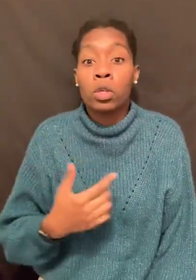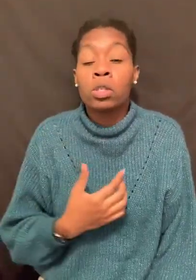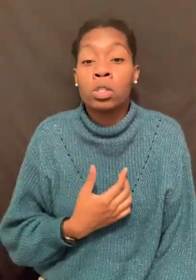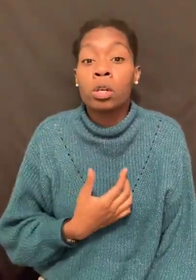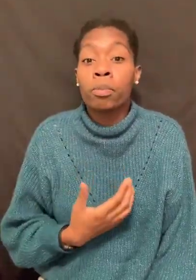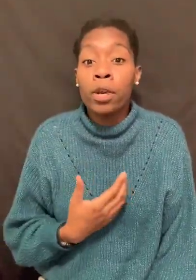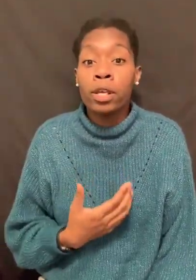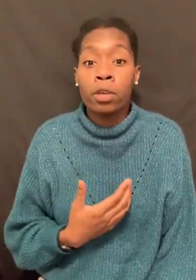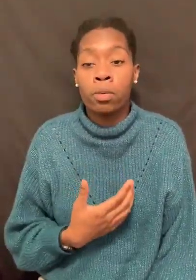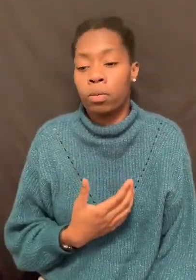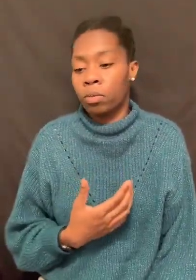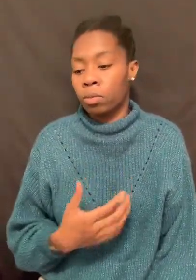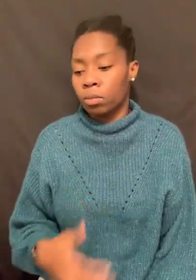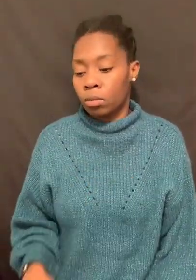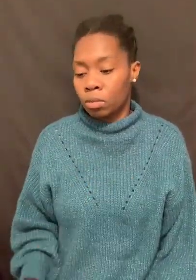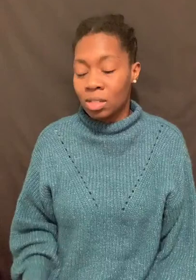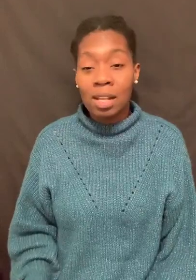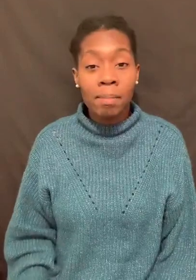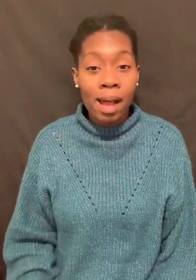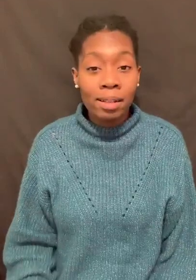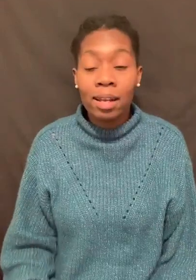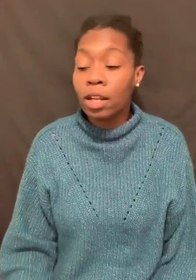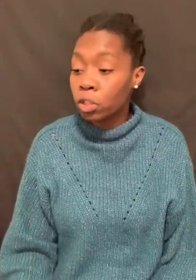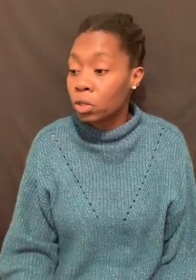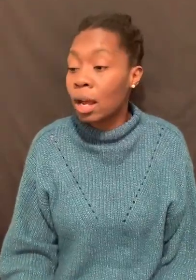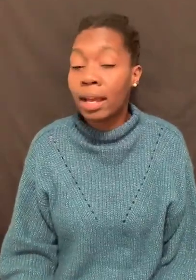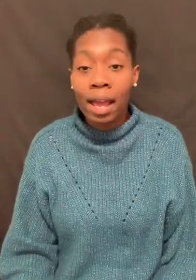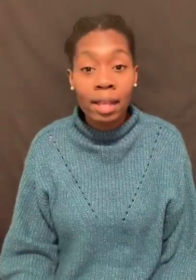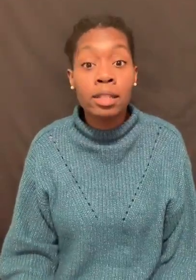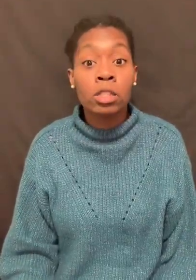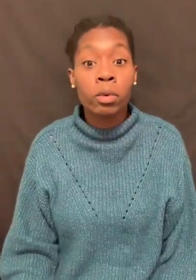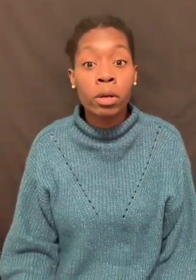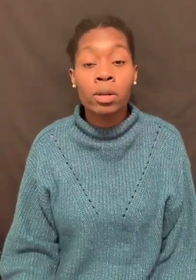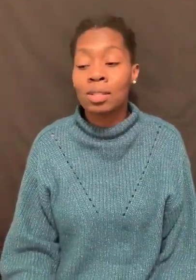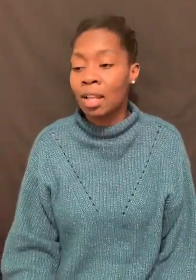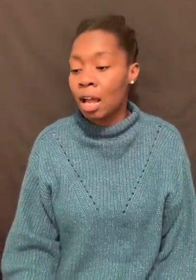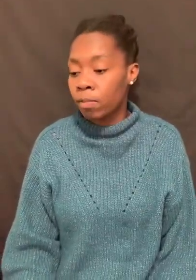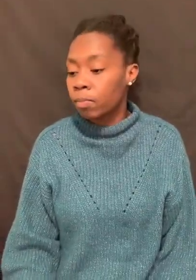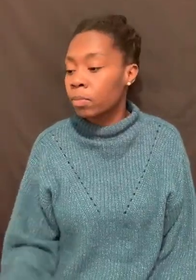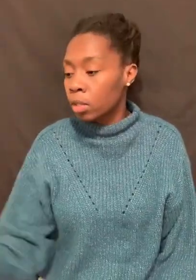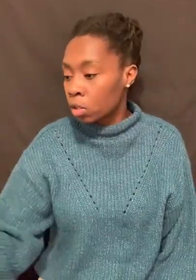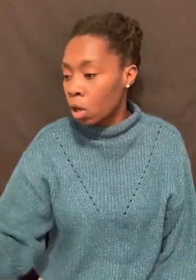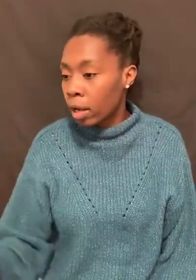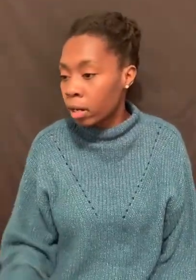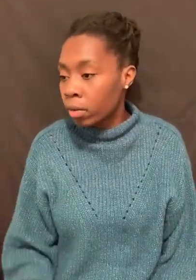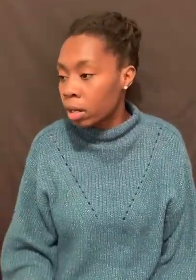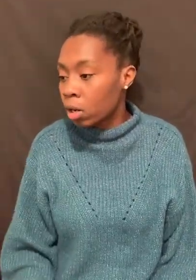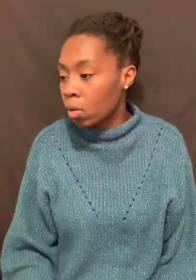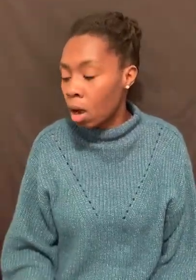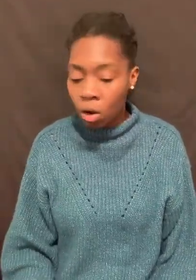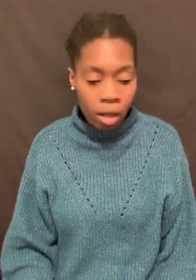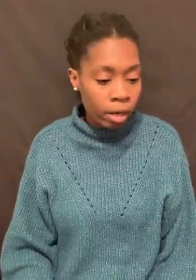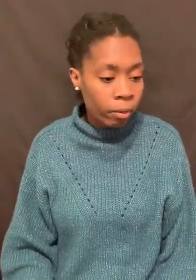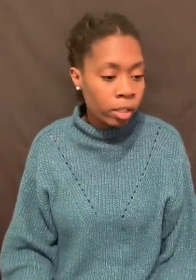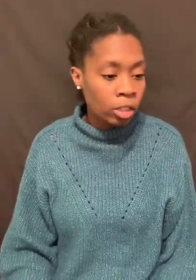So, it's going to prick you. It's not a bad thing. That shows you like, hey, this is real. It's alive. Go ahead and read the Koran. Go ahead and read